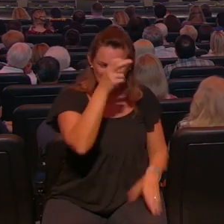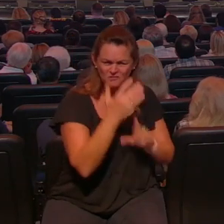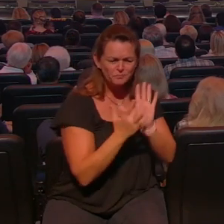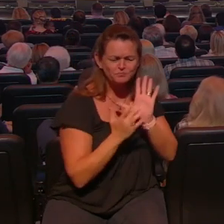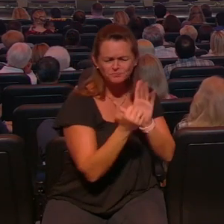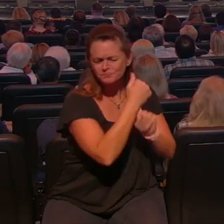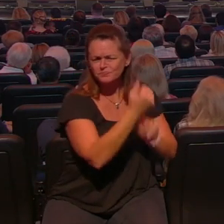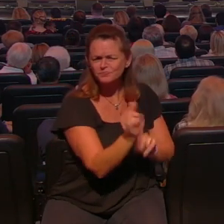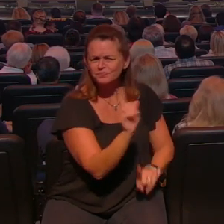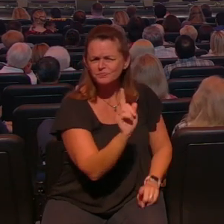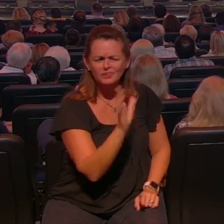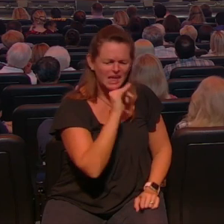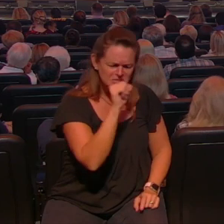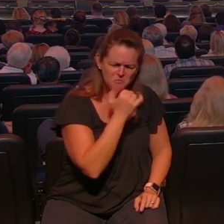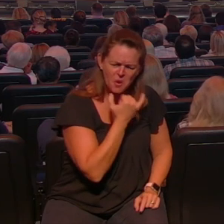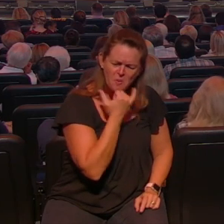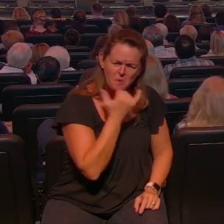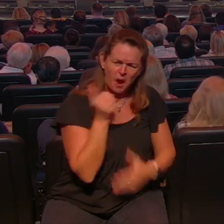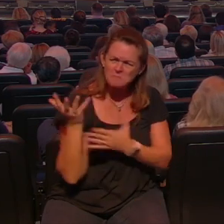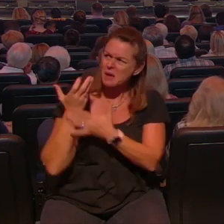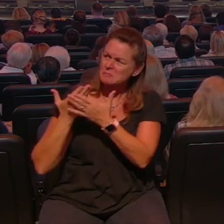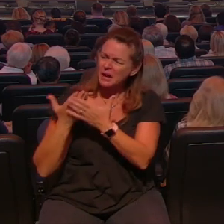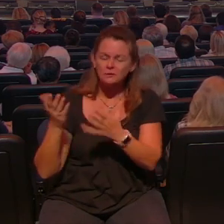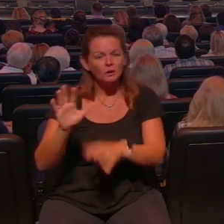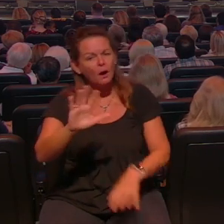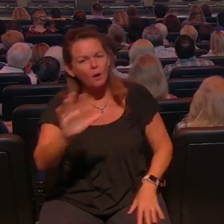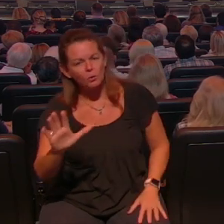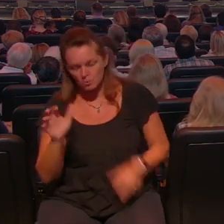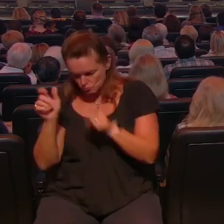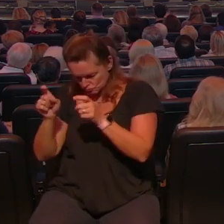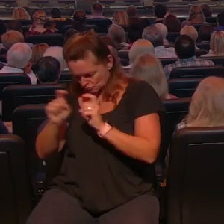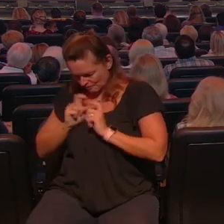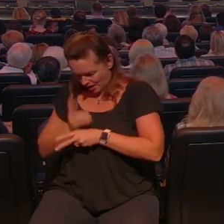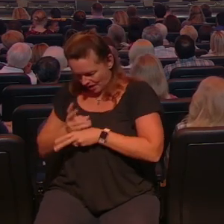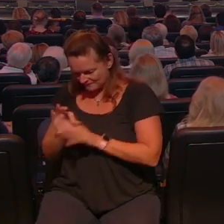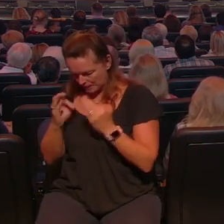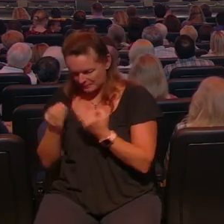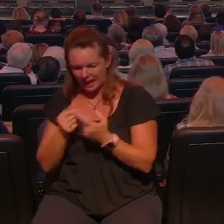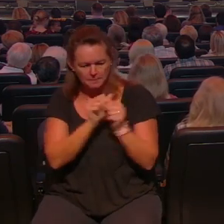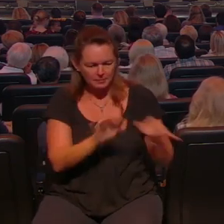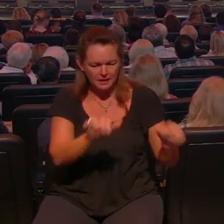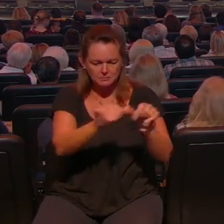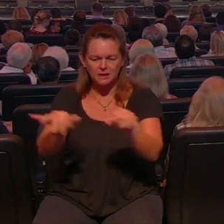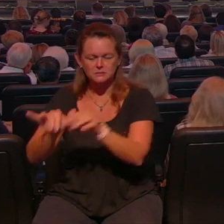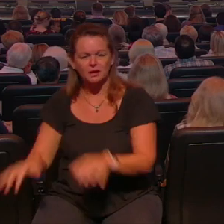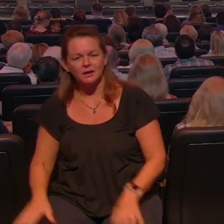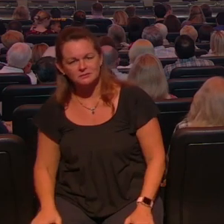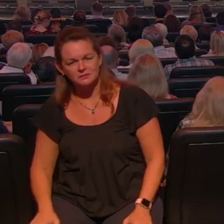bless you so that you can provide for your family and so that you can be a blessing that's what I'm talking about